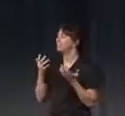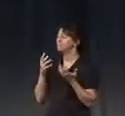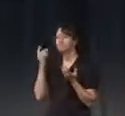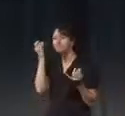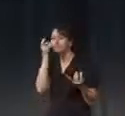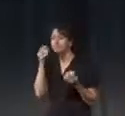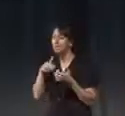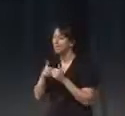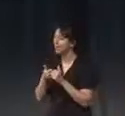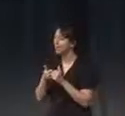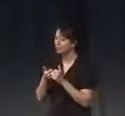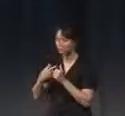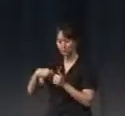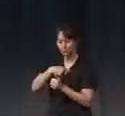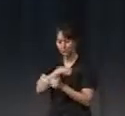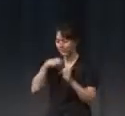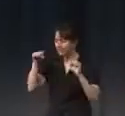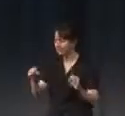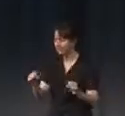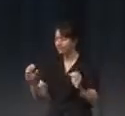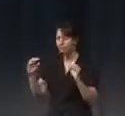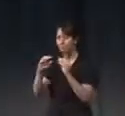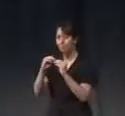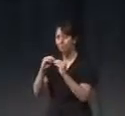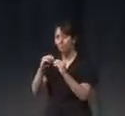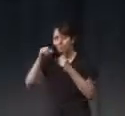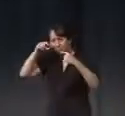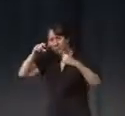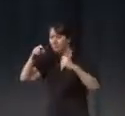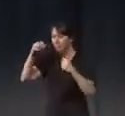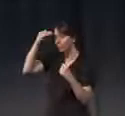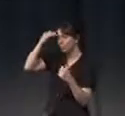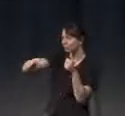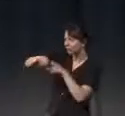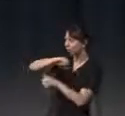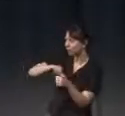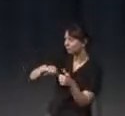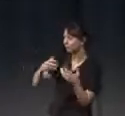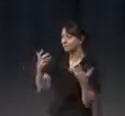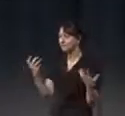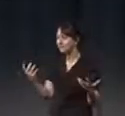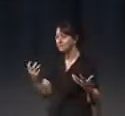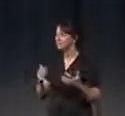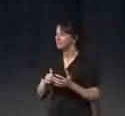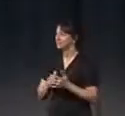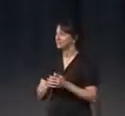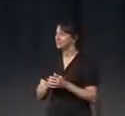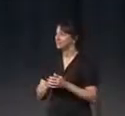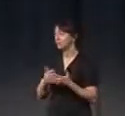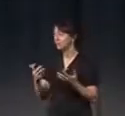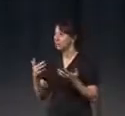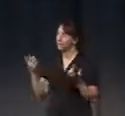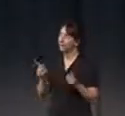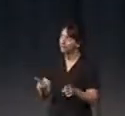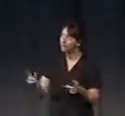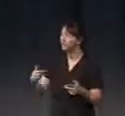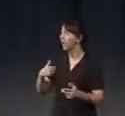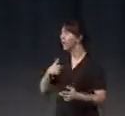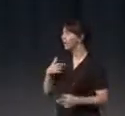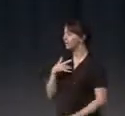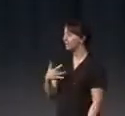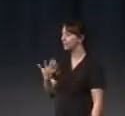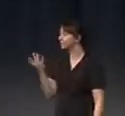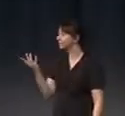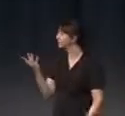be aware a little bit much more, one to each other. And somehow also what I kind of end up talking, it kind of disappears.